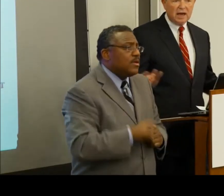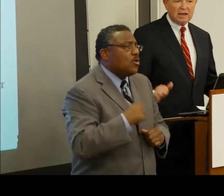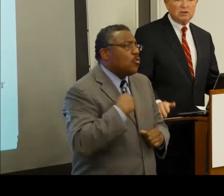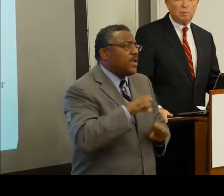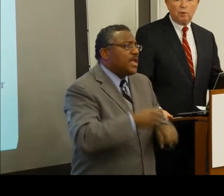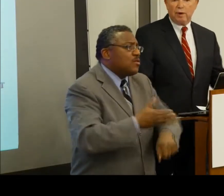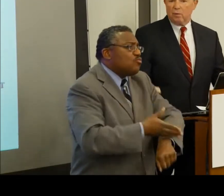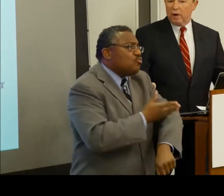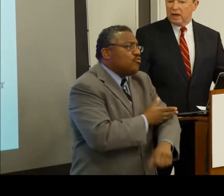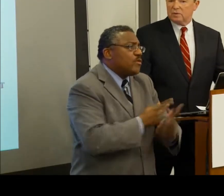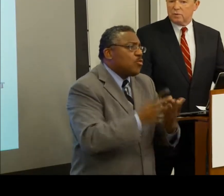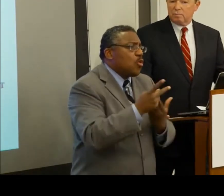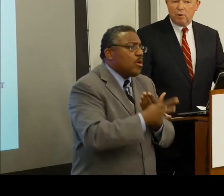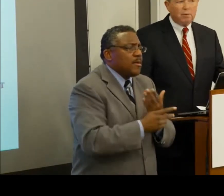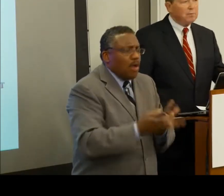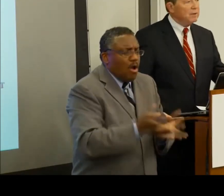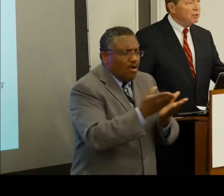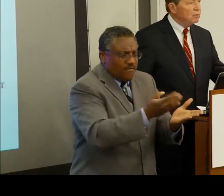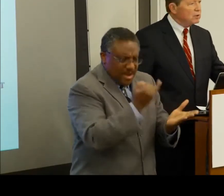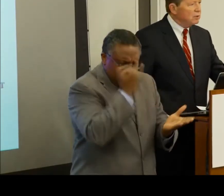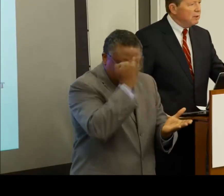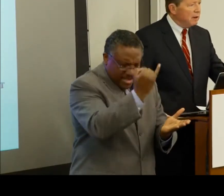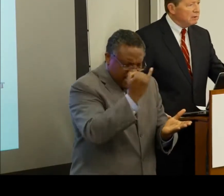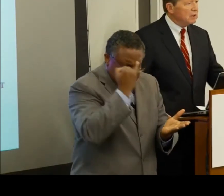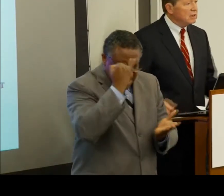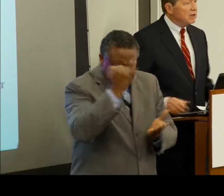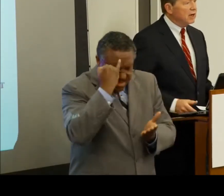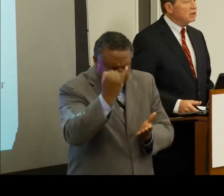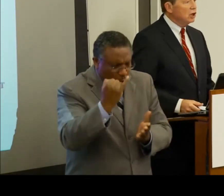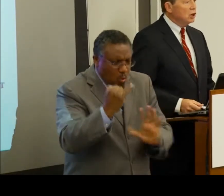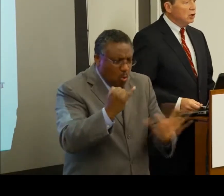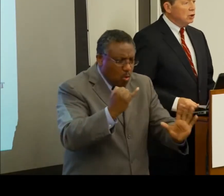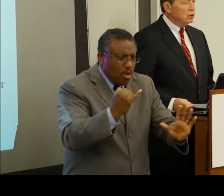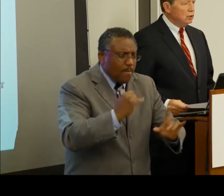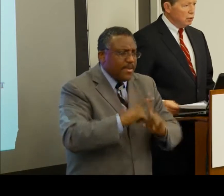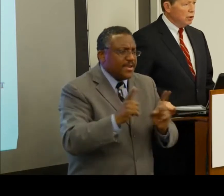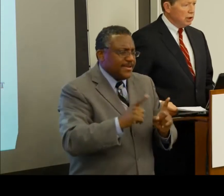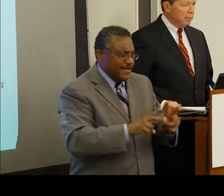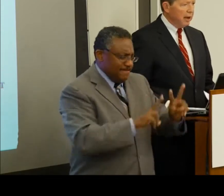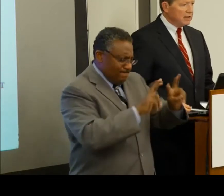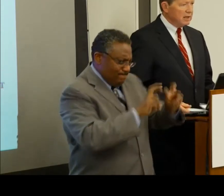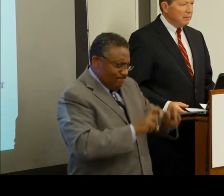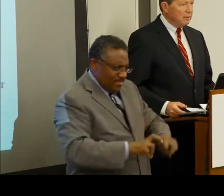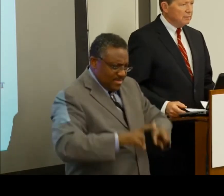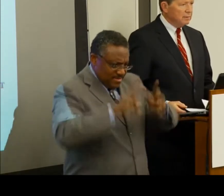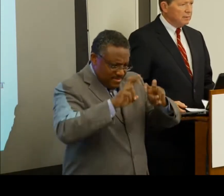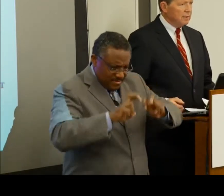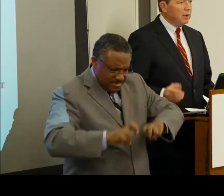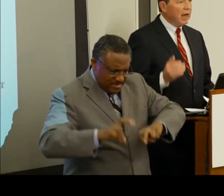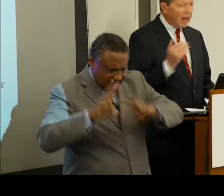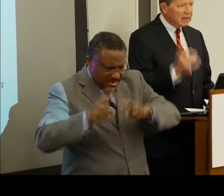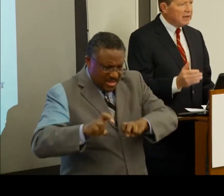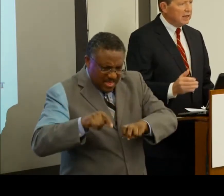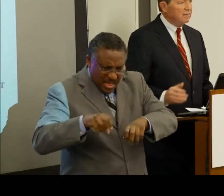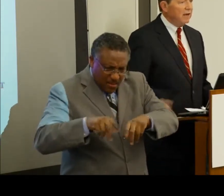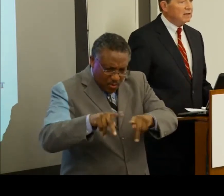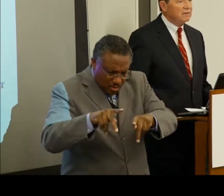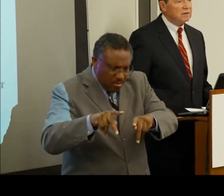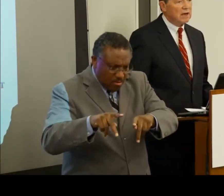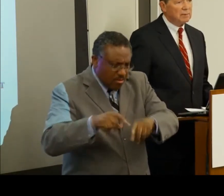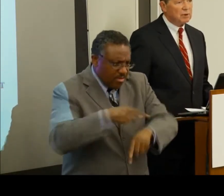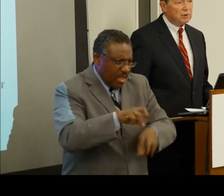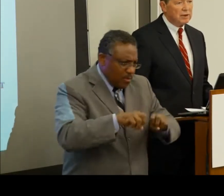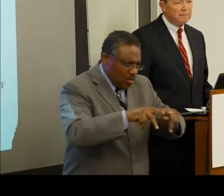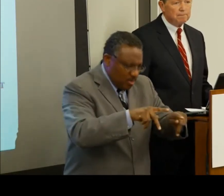ideas, not exploring ways where improvements could be made with just a chance too good to pass up. We had to take